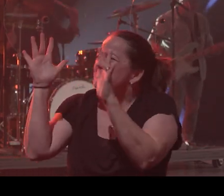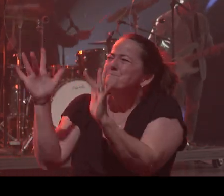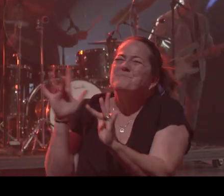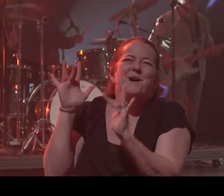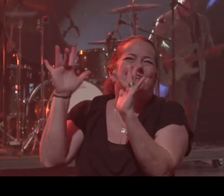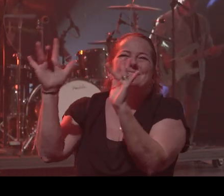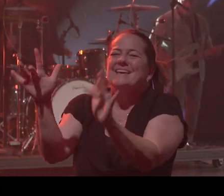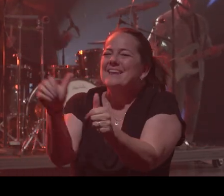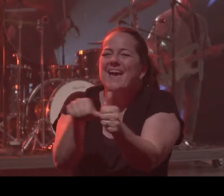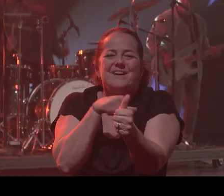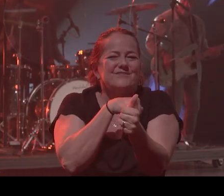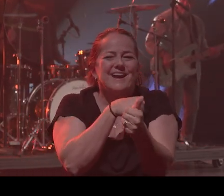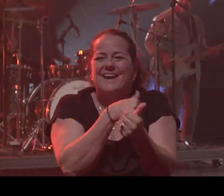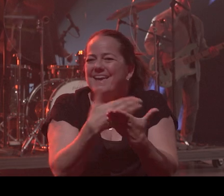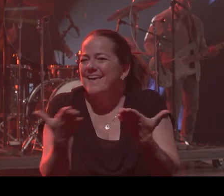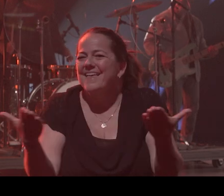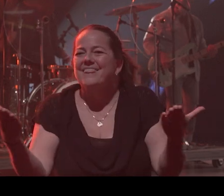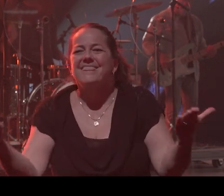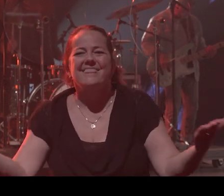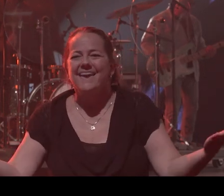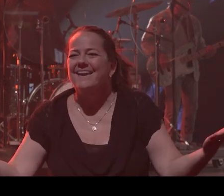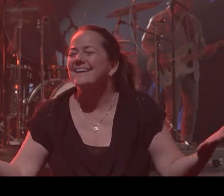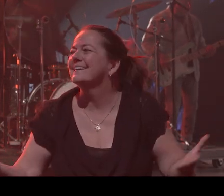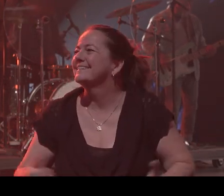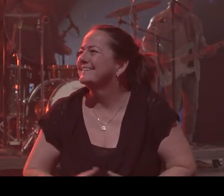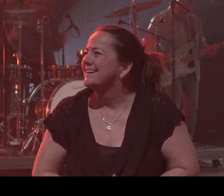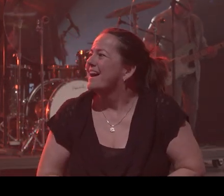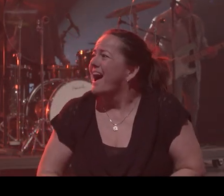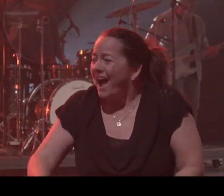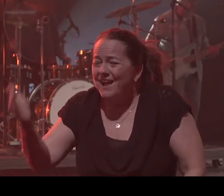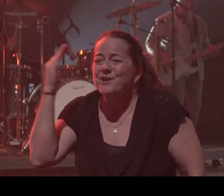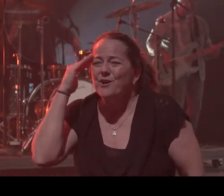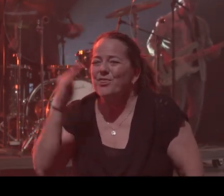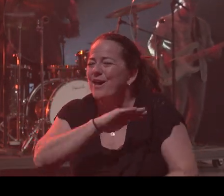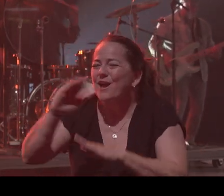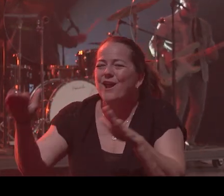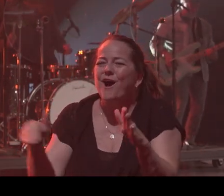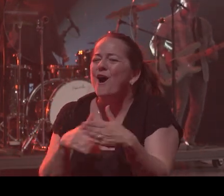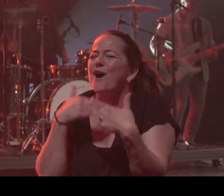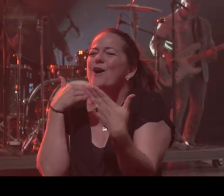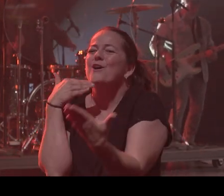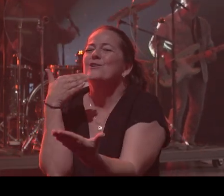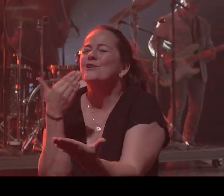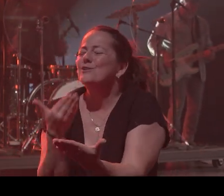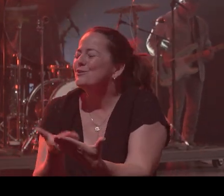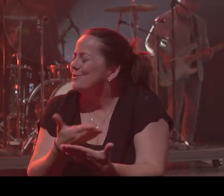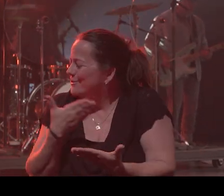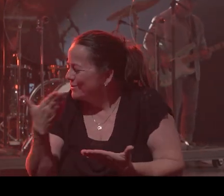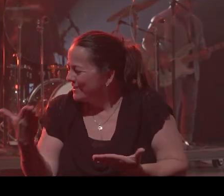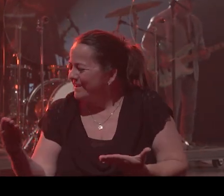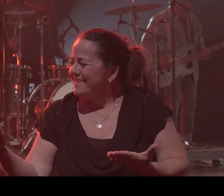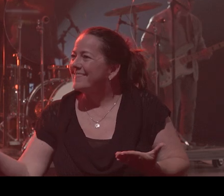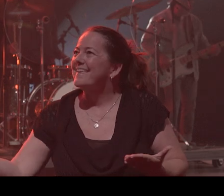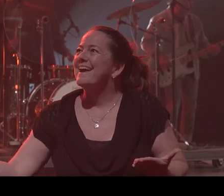everything. Because I know that all good things,